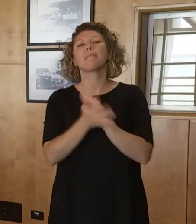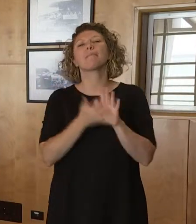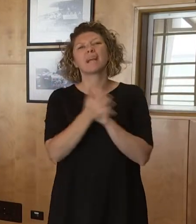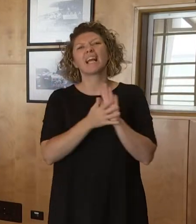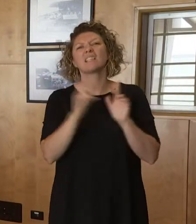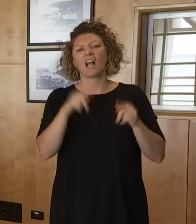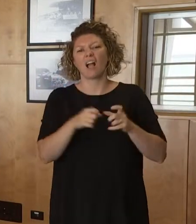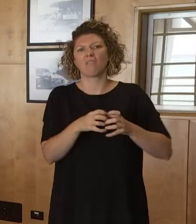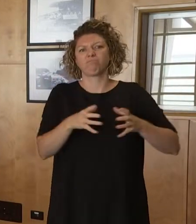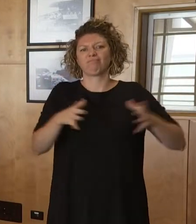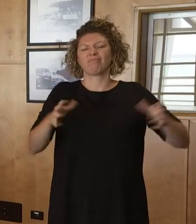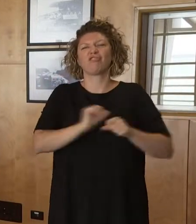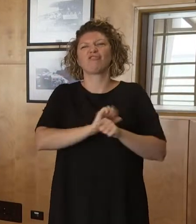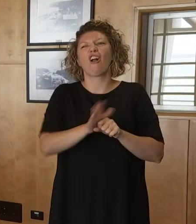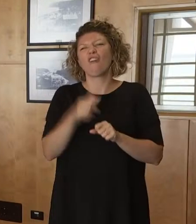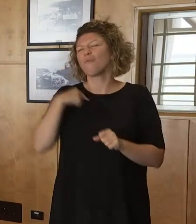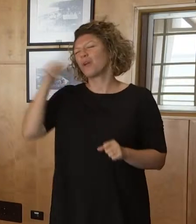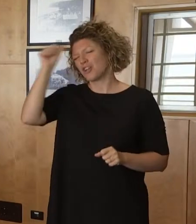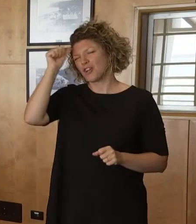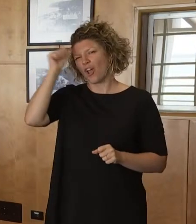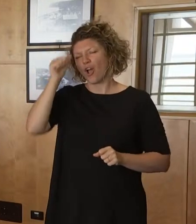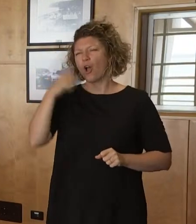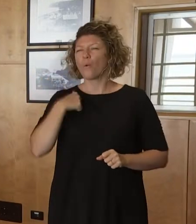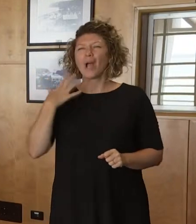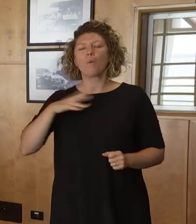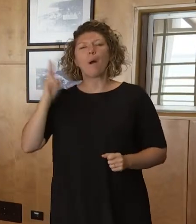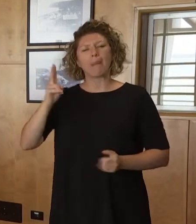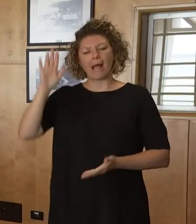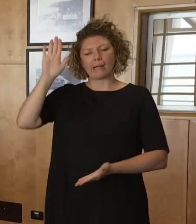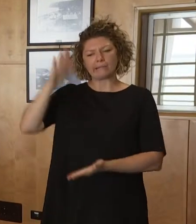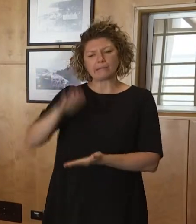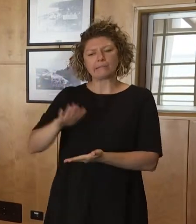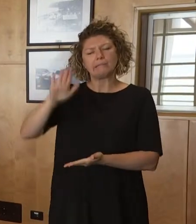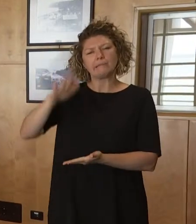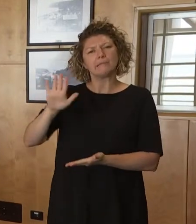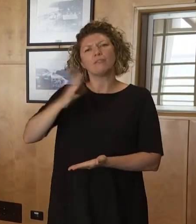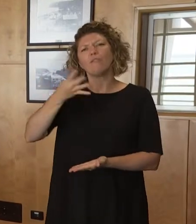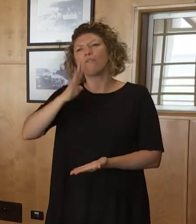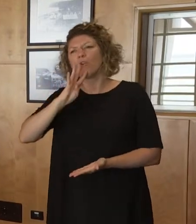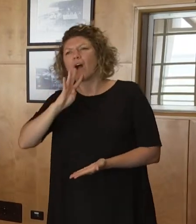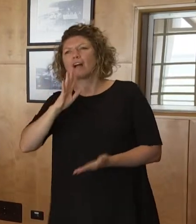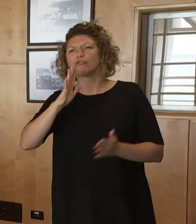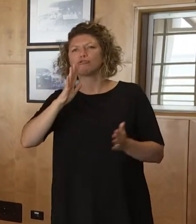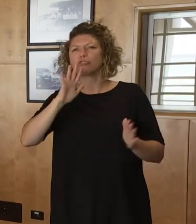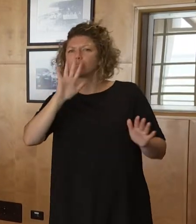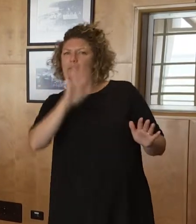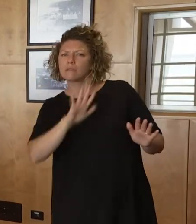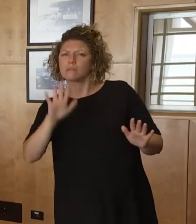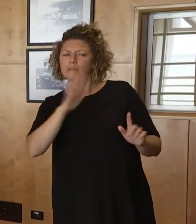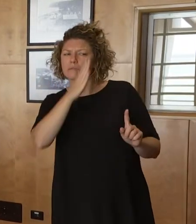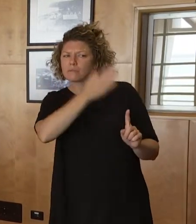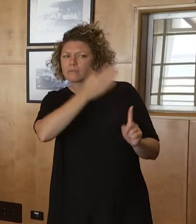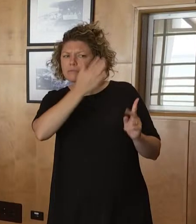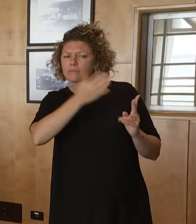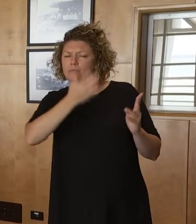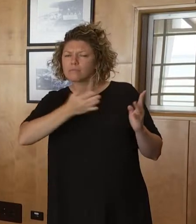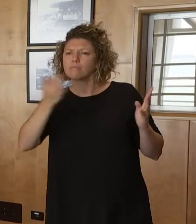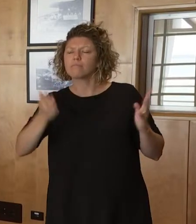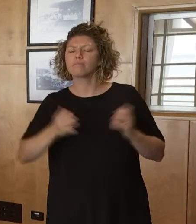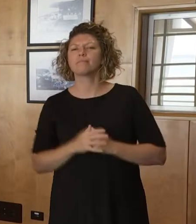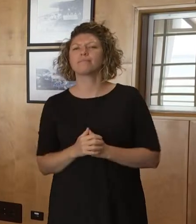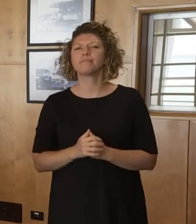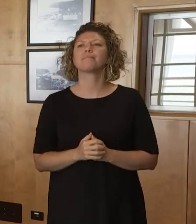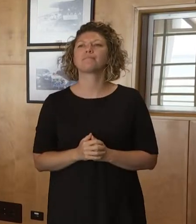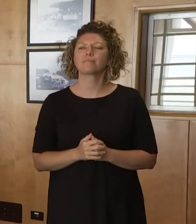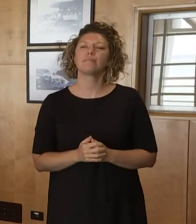to that average that we're seeing around 450 seven-day average. just, before I hand to Dr. Murdoch, just want to speak